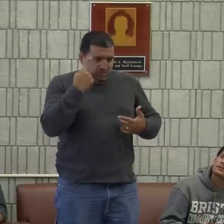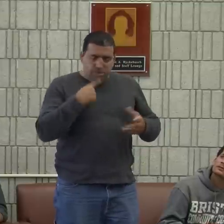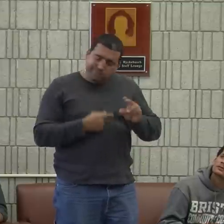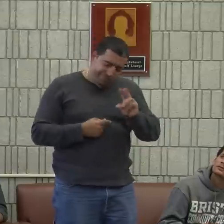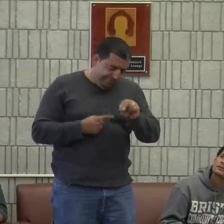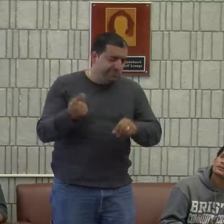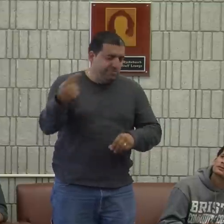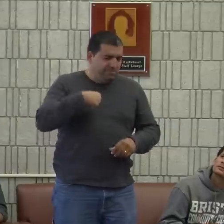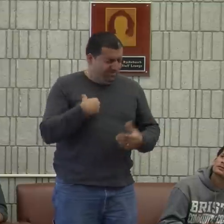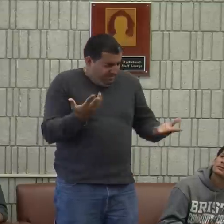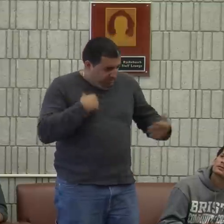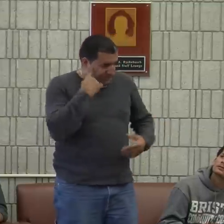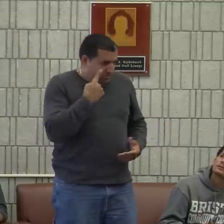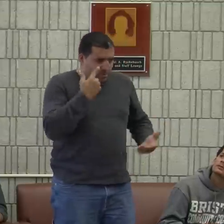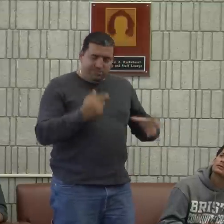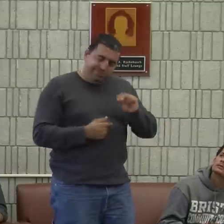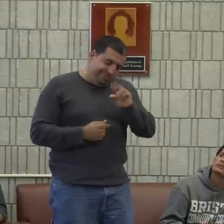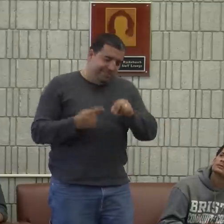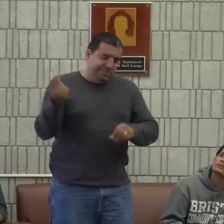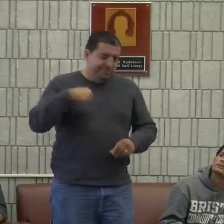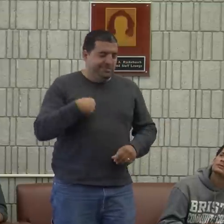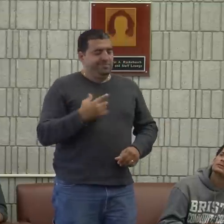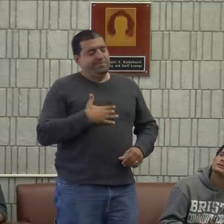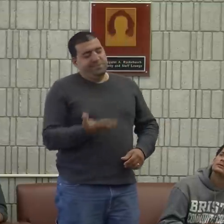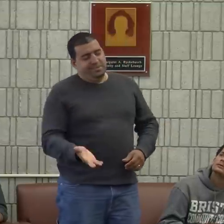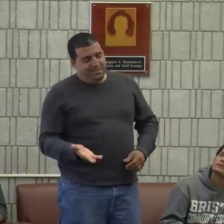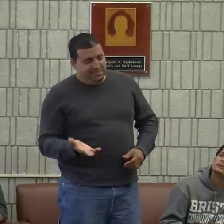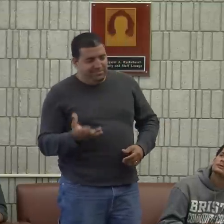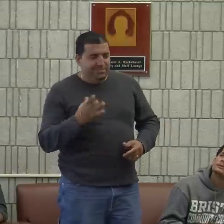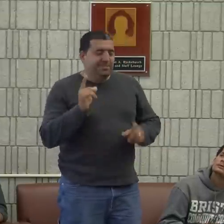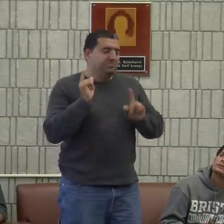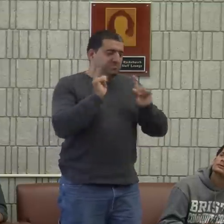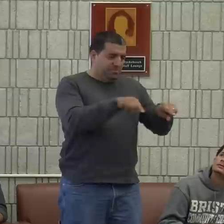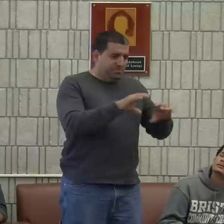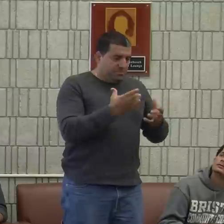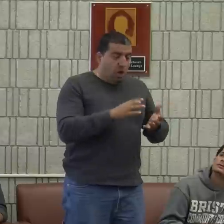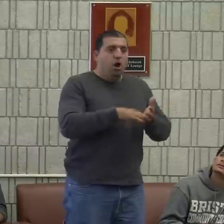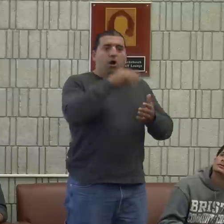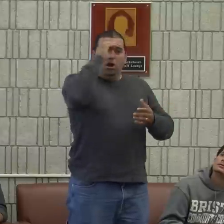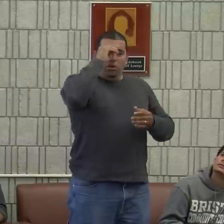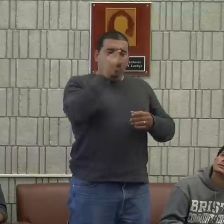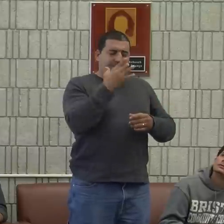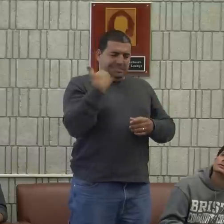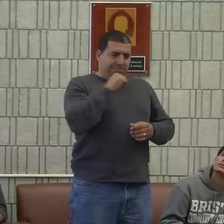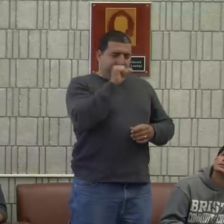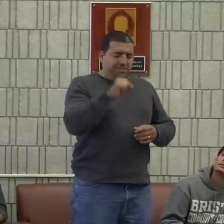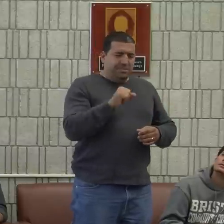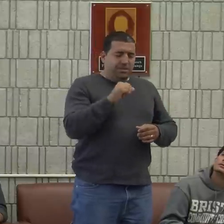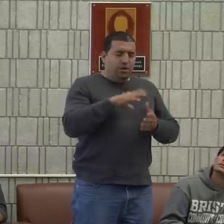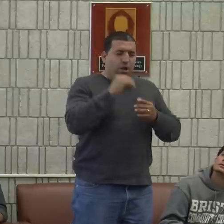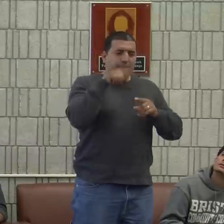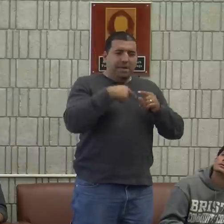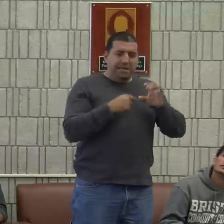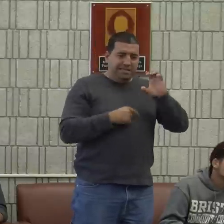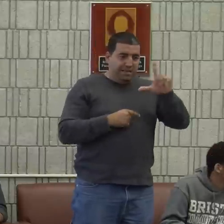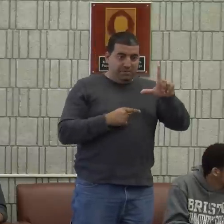ASL? I'm Deaf. She said, no, come join the class. She said, no, no, come join the class. And so I went to the class and I have learned a lot.